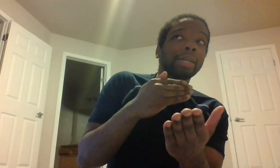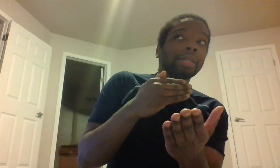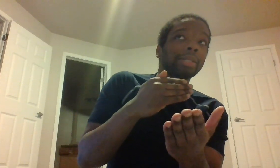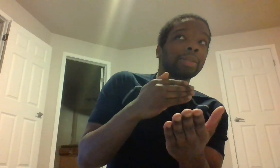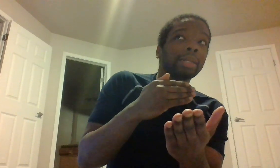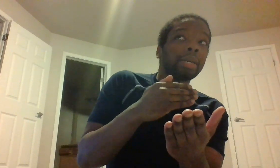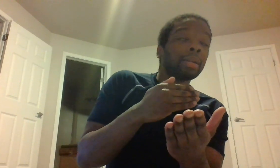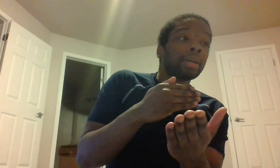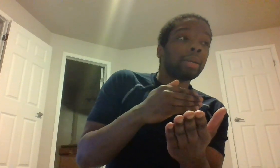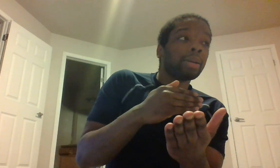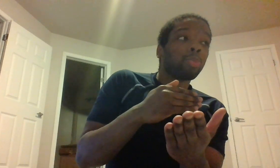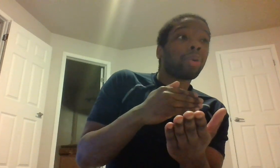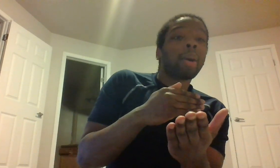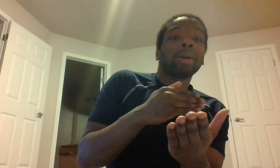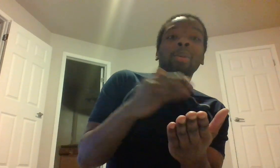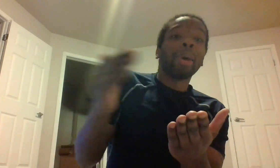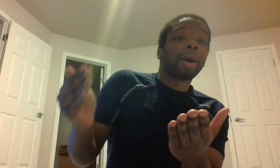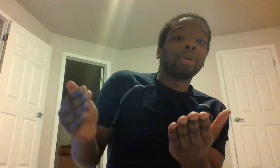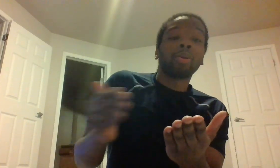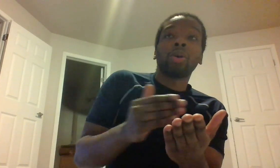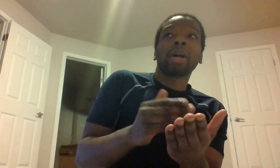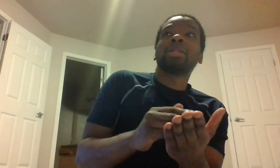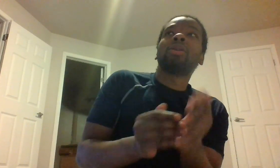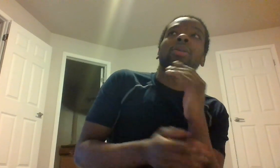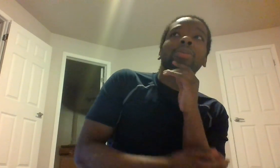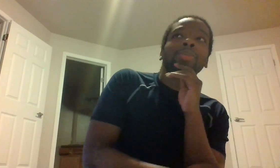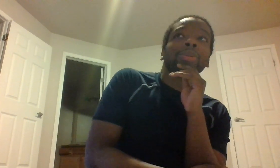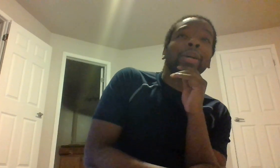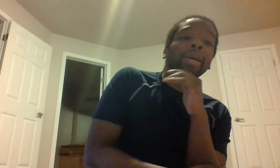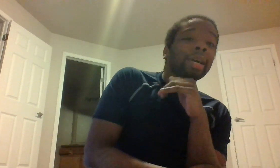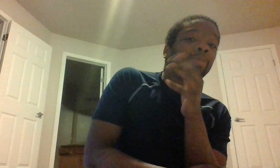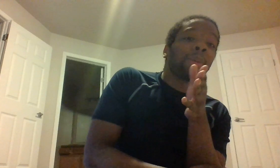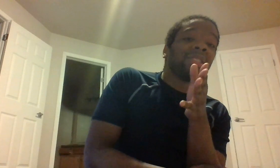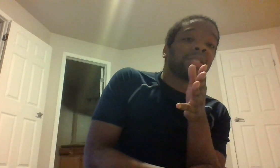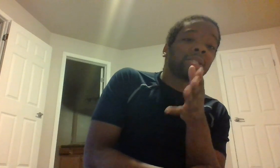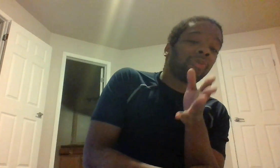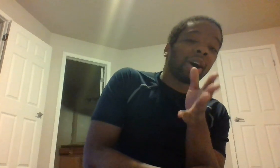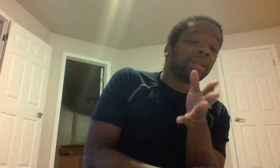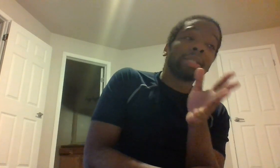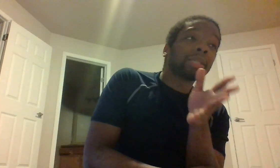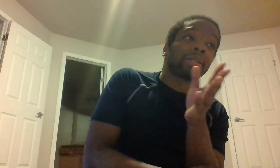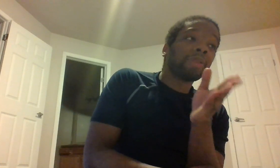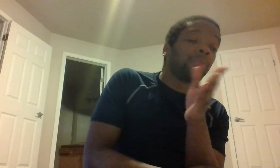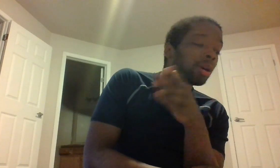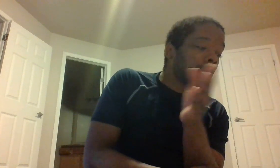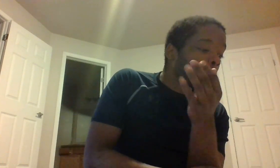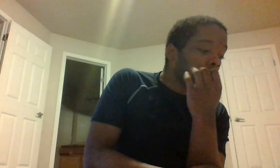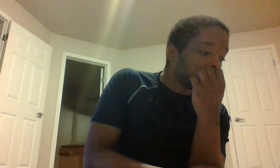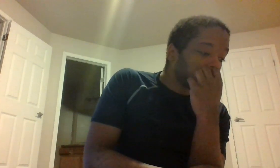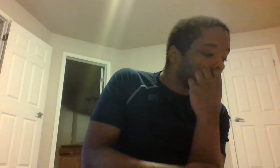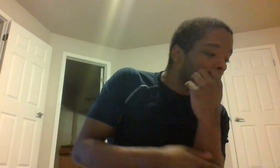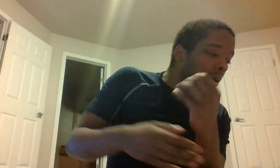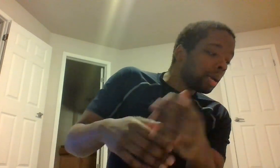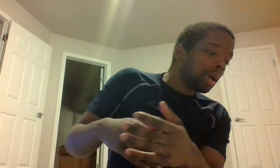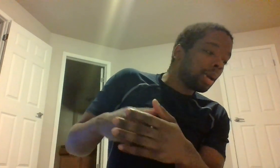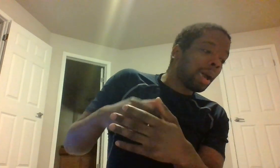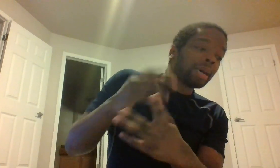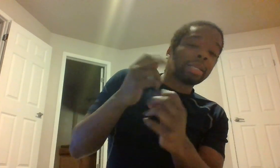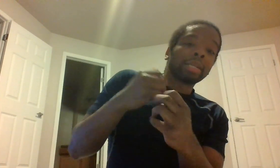probably a mile or actually hold on it might be six or five six or seven miles it'd be one of those as in